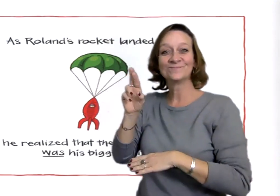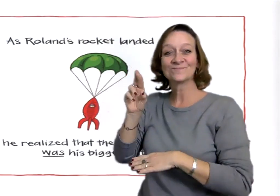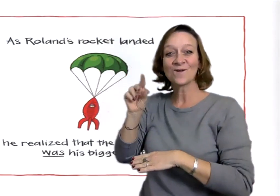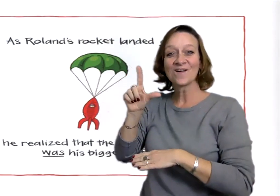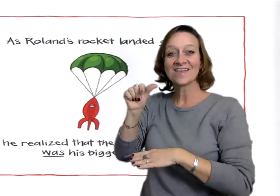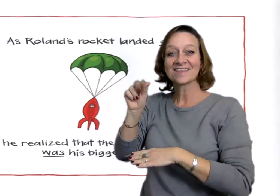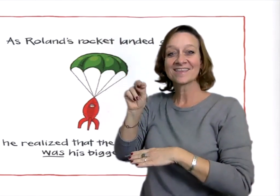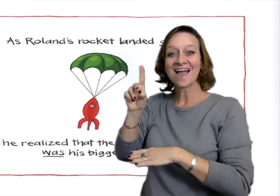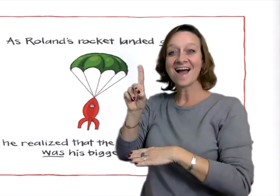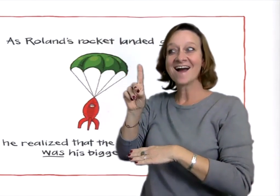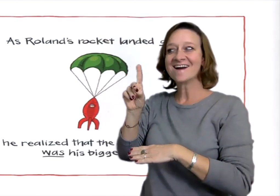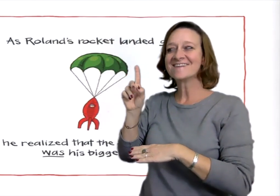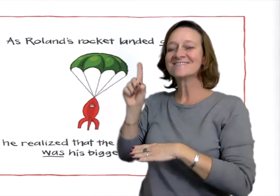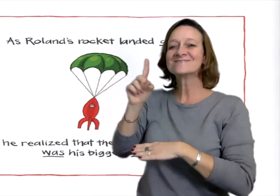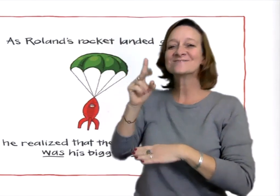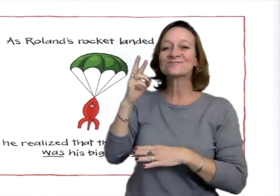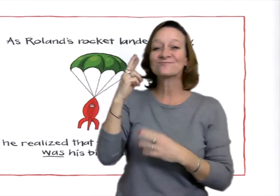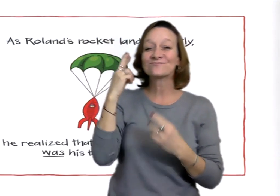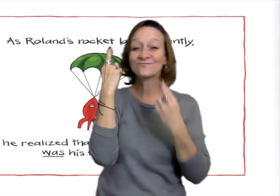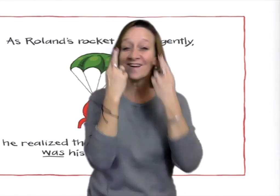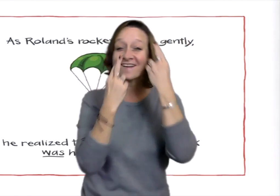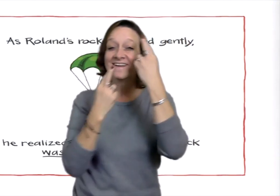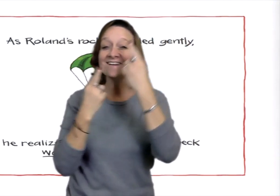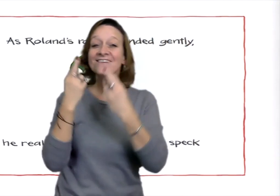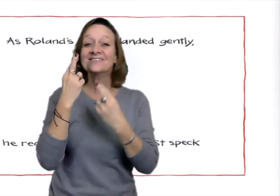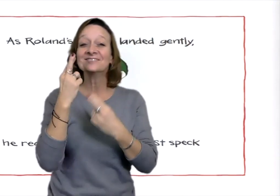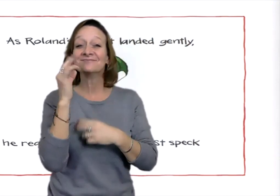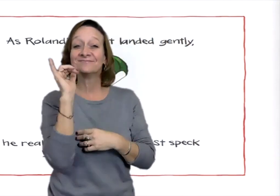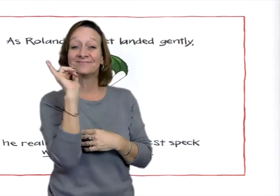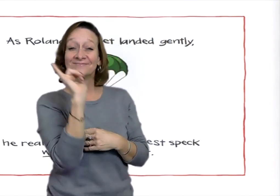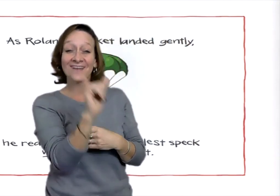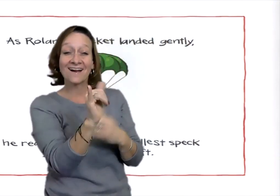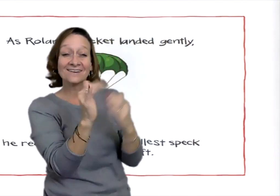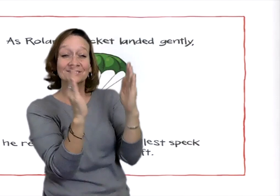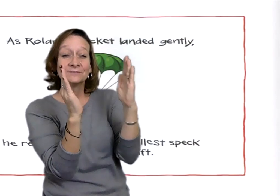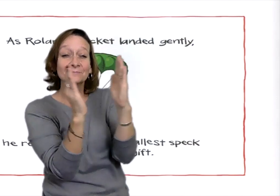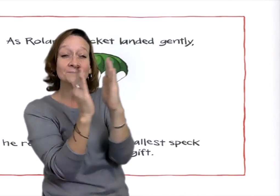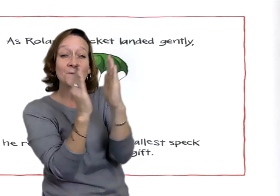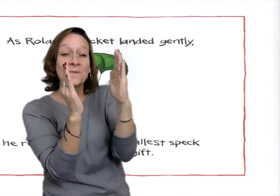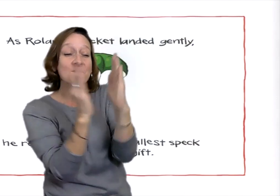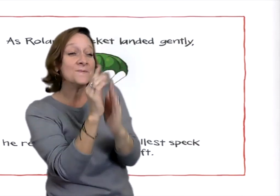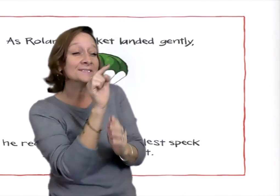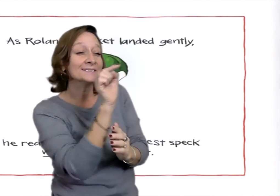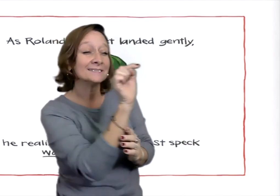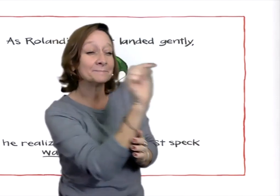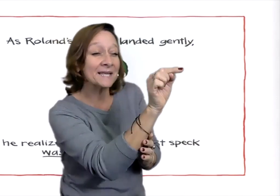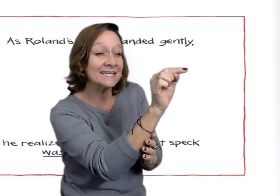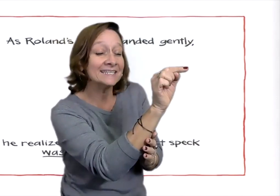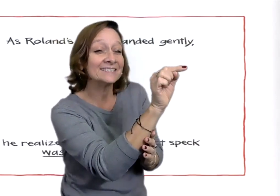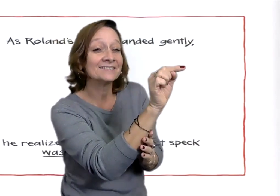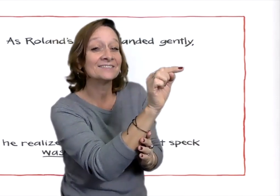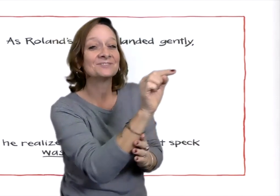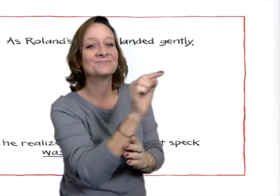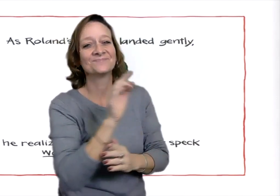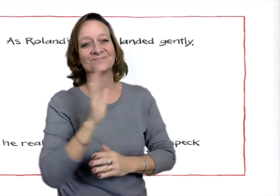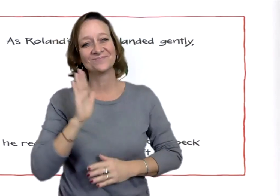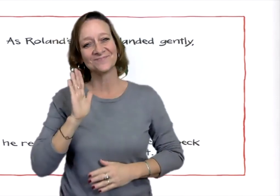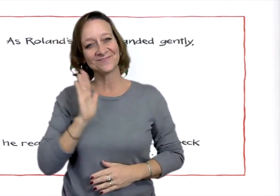Roland realized that the smallest speck was